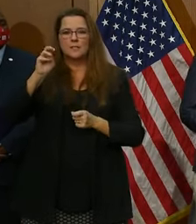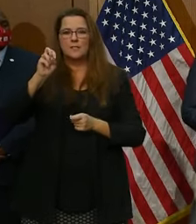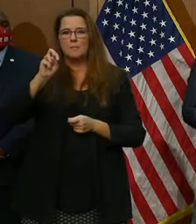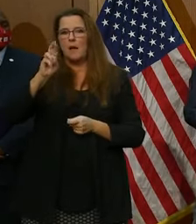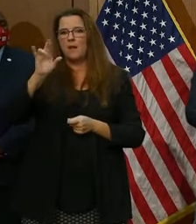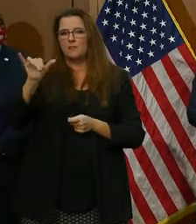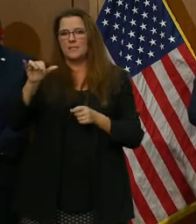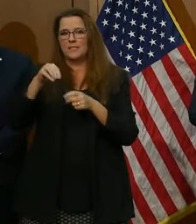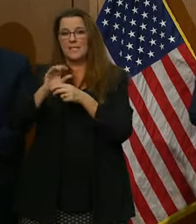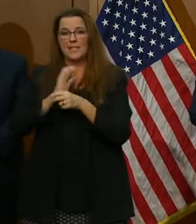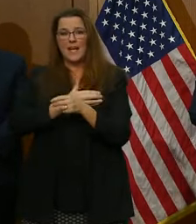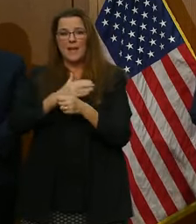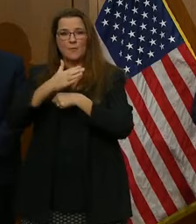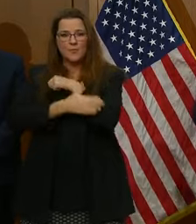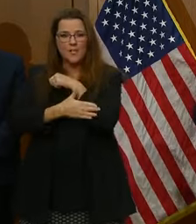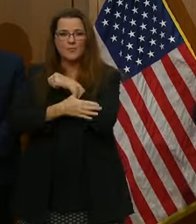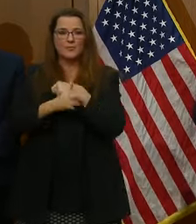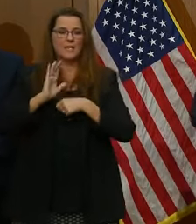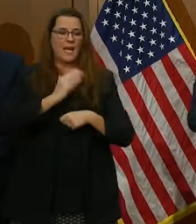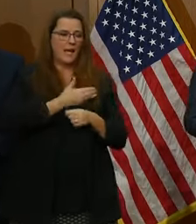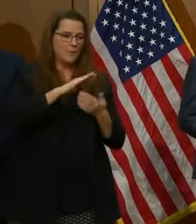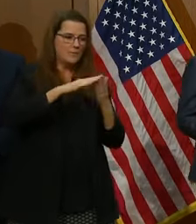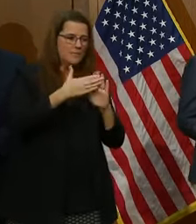wealth, peacefully. Thank you.